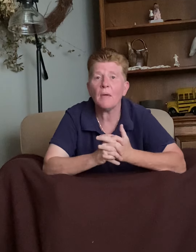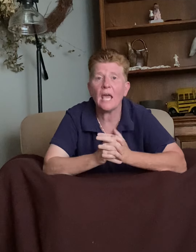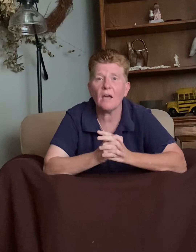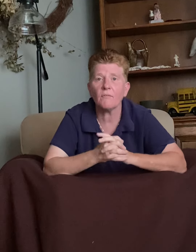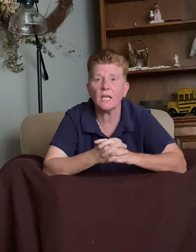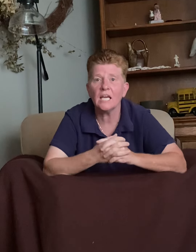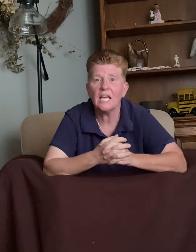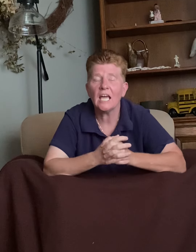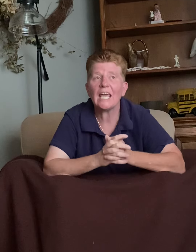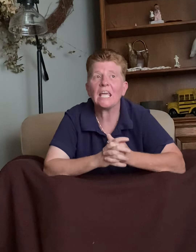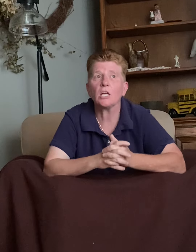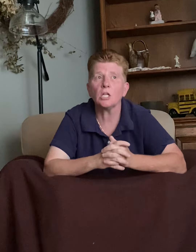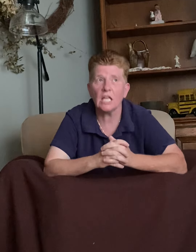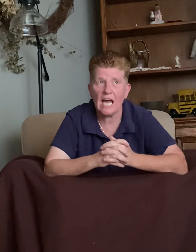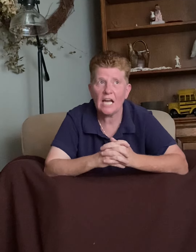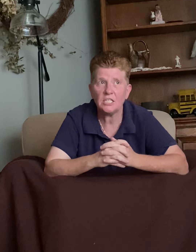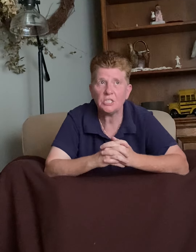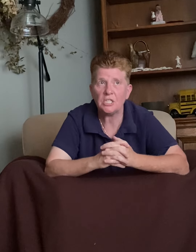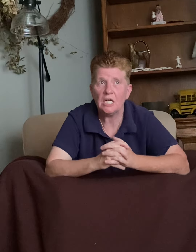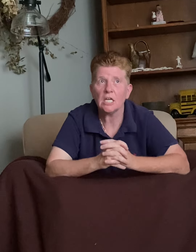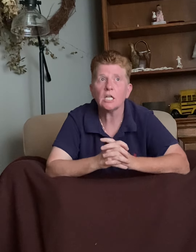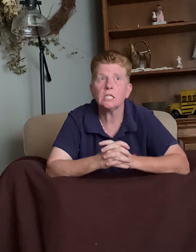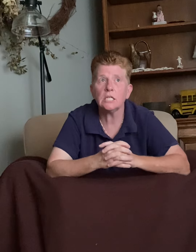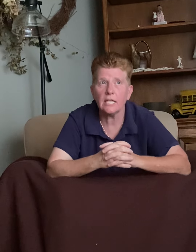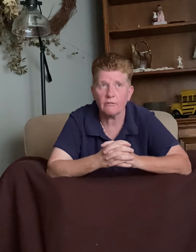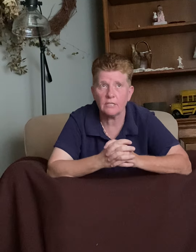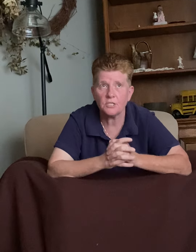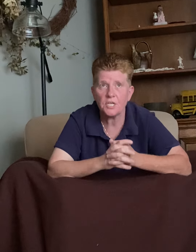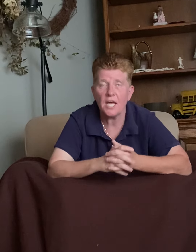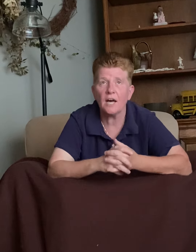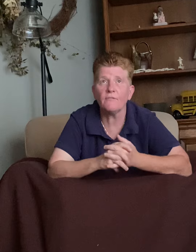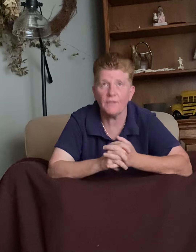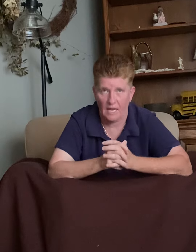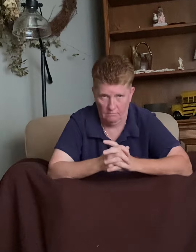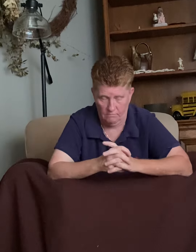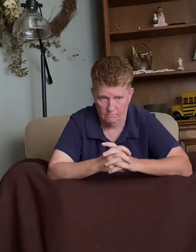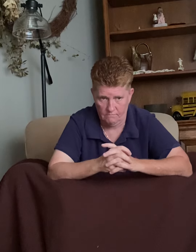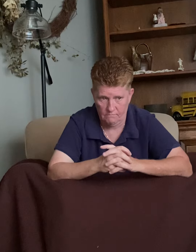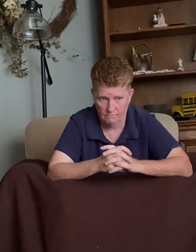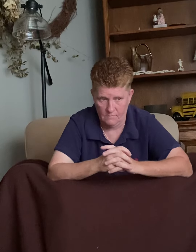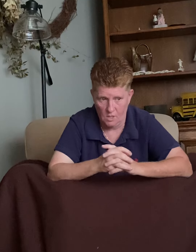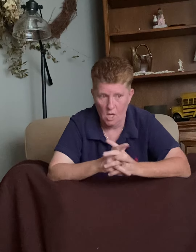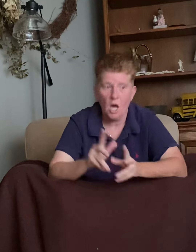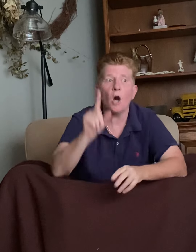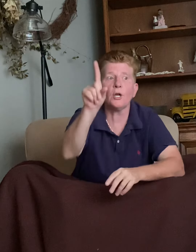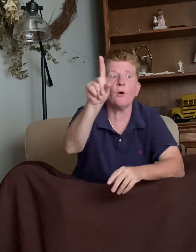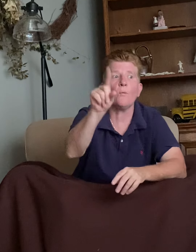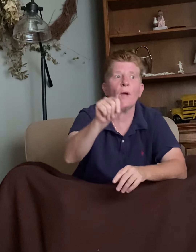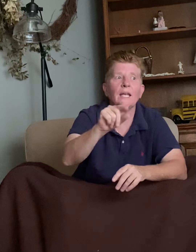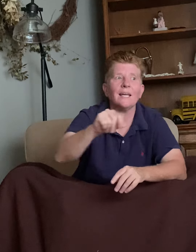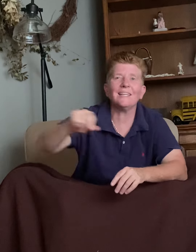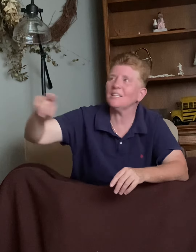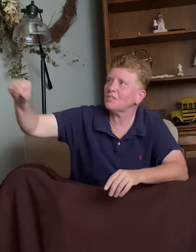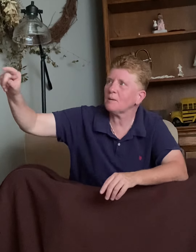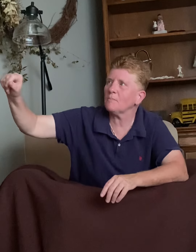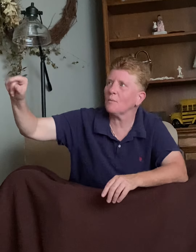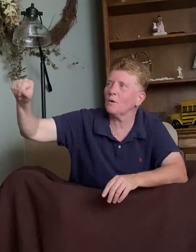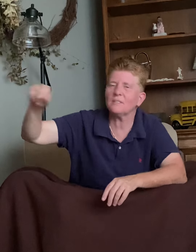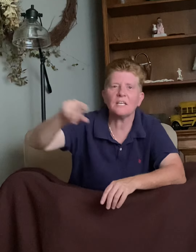having a glass clearance event. Oh, my God. Oh, no, wait. And there's some, what is that